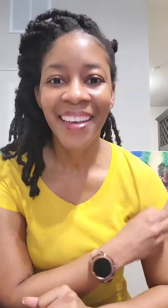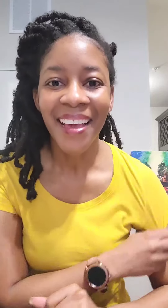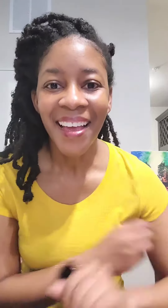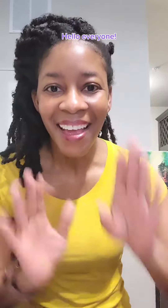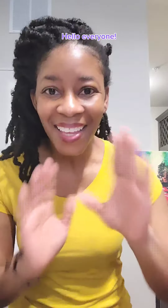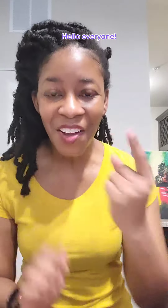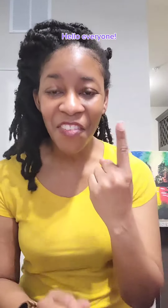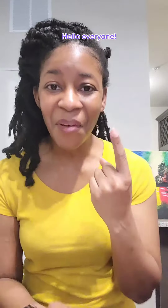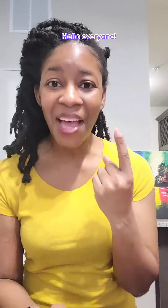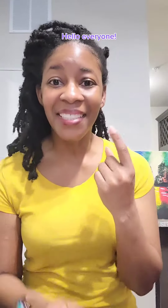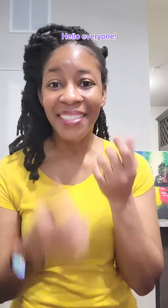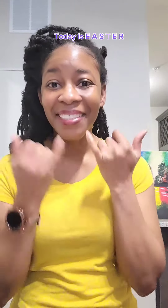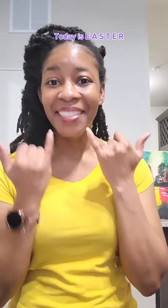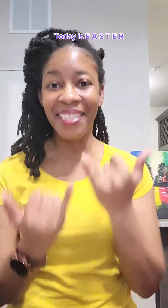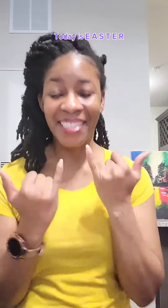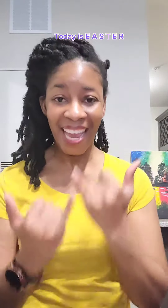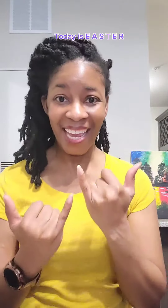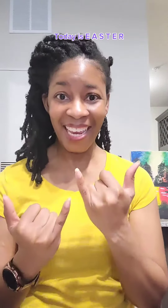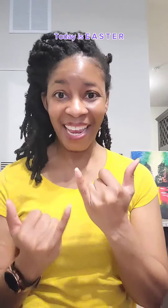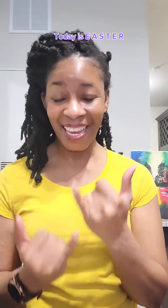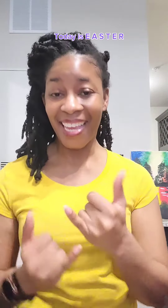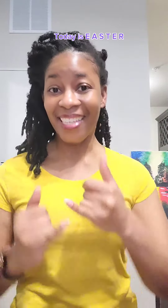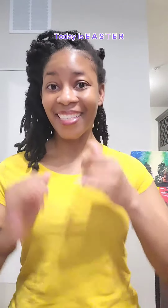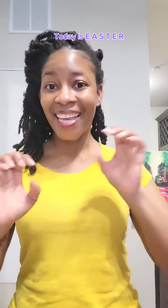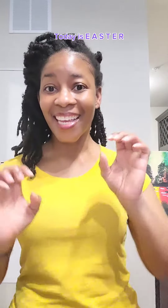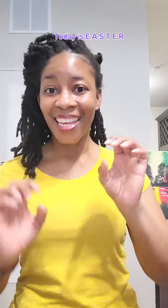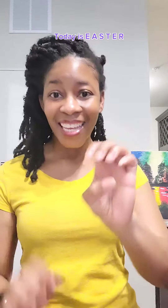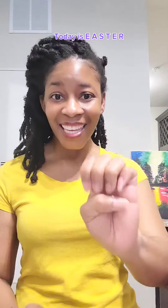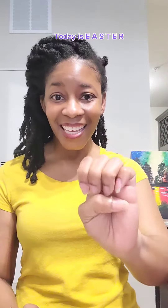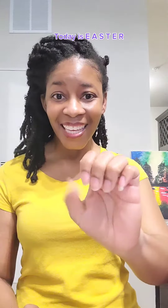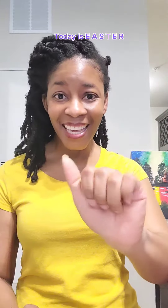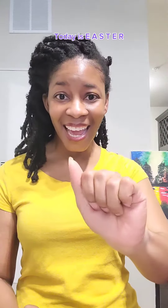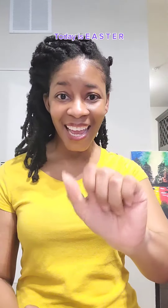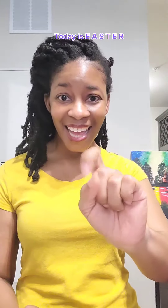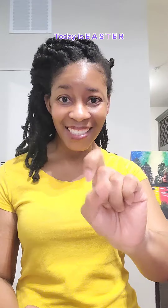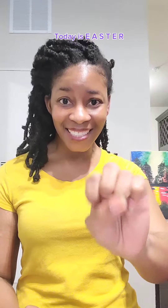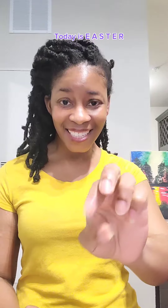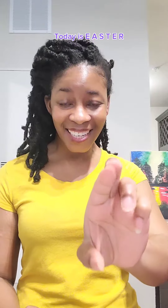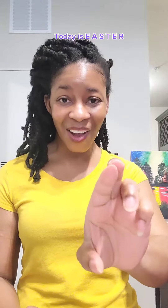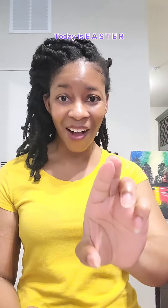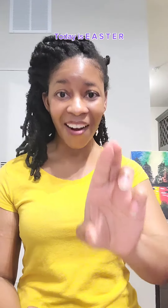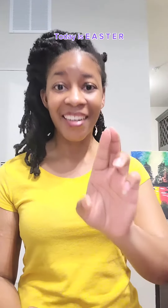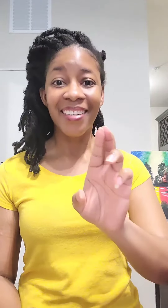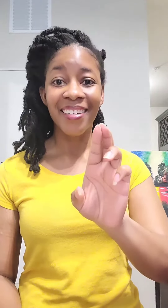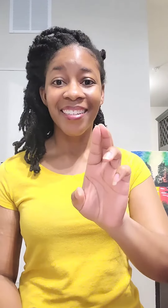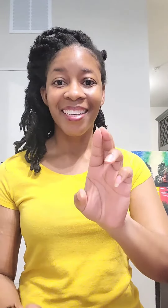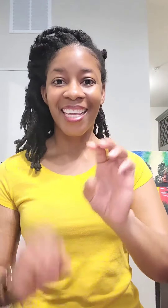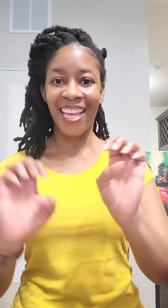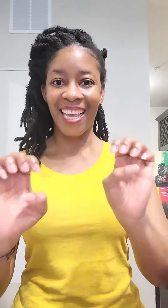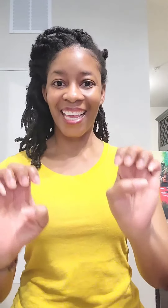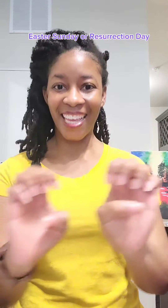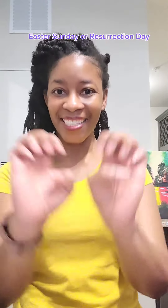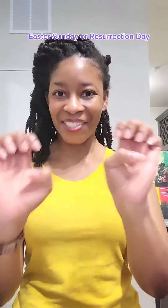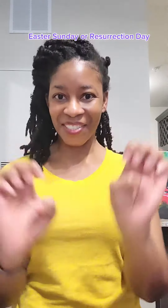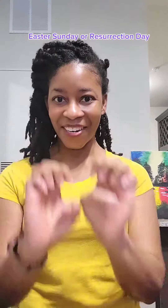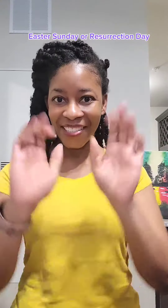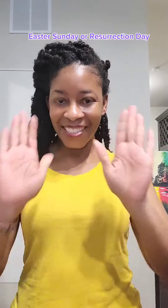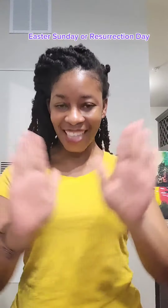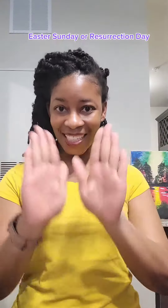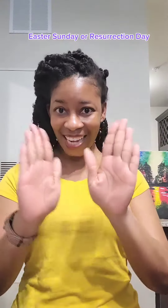Hello everyone! Today is E-A-S-T-E-R, Easter Sunday